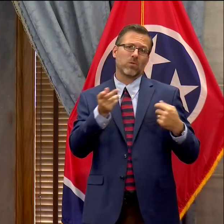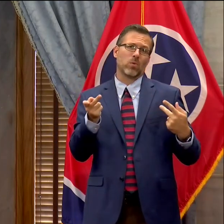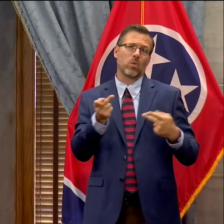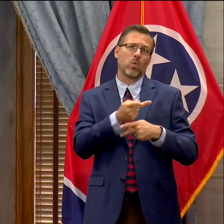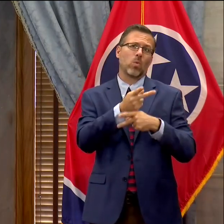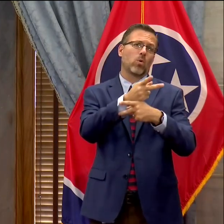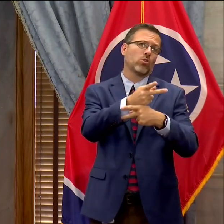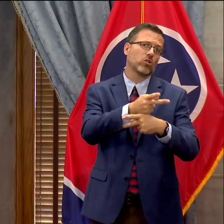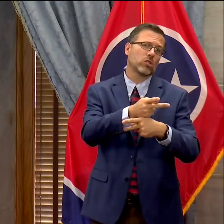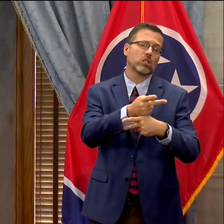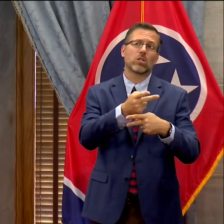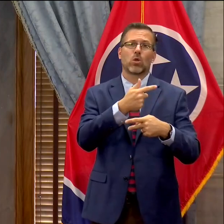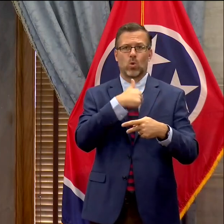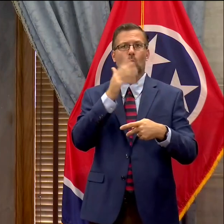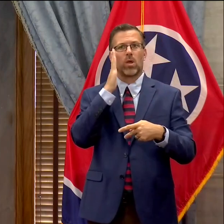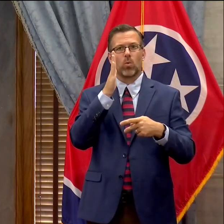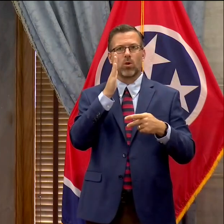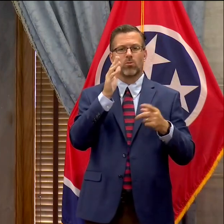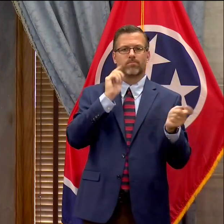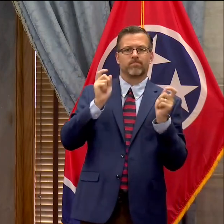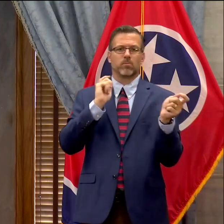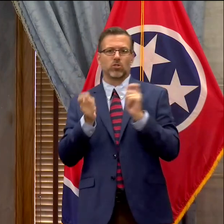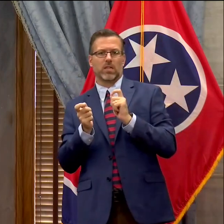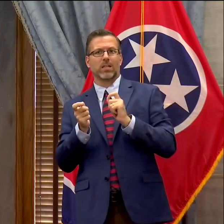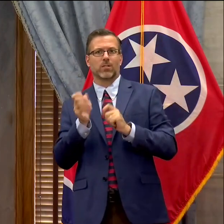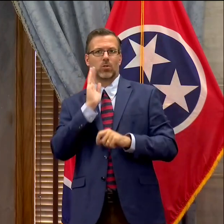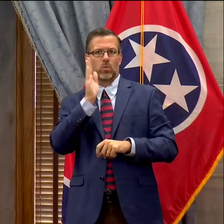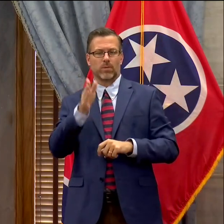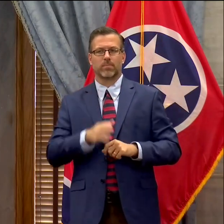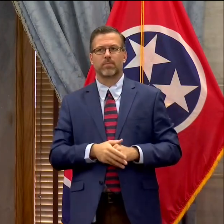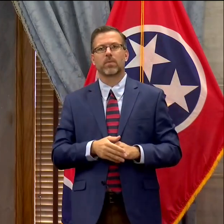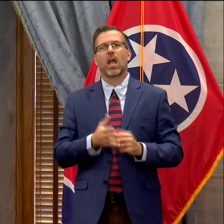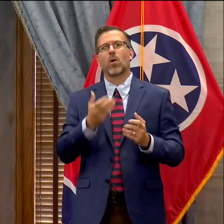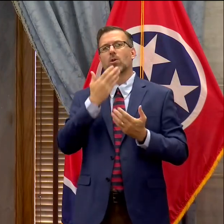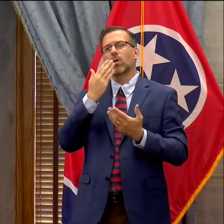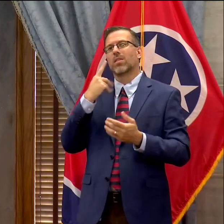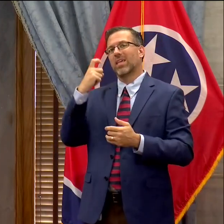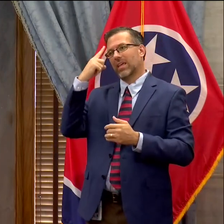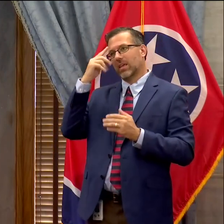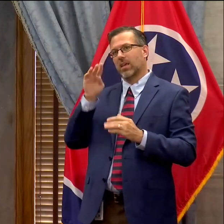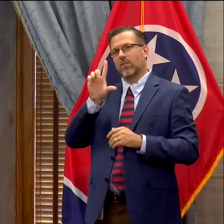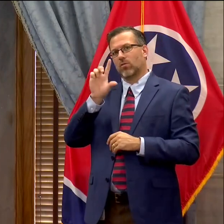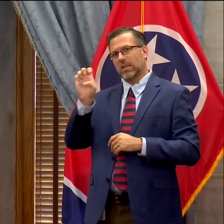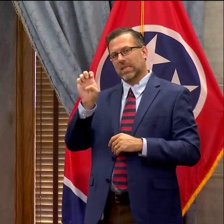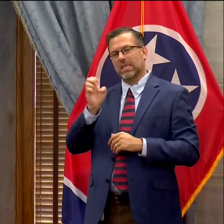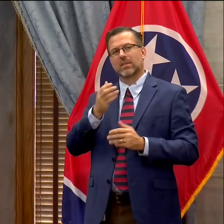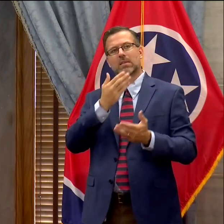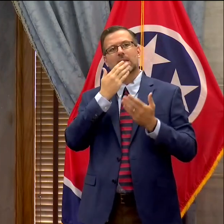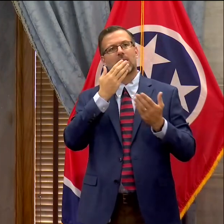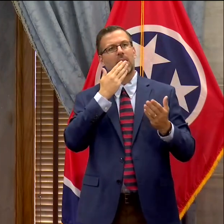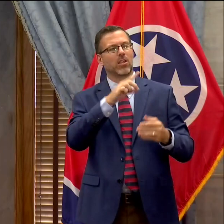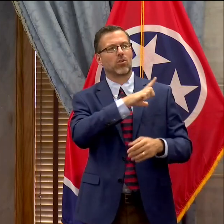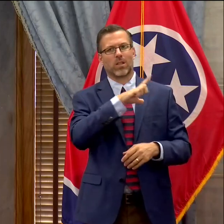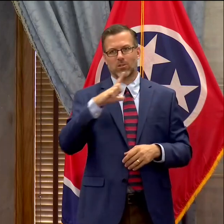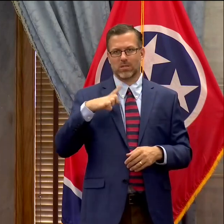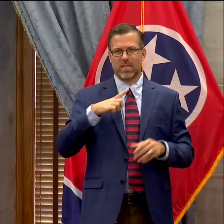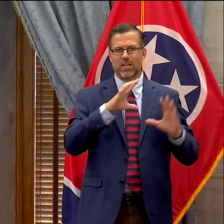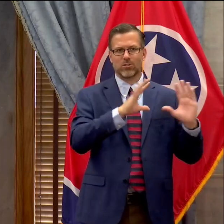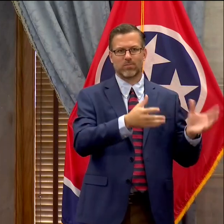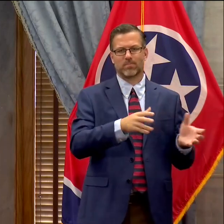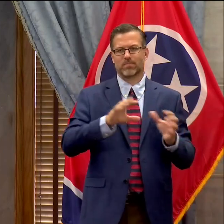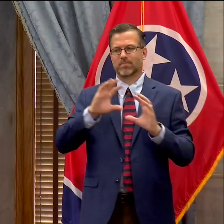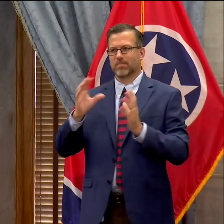or pivot as appropriate. Finally, want to thank Governor Lee, the General Assembly, THAC, and Executive Director